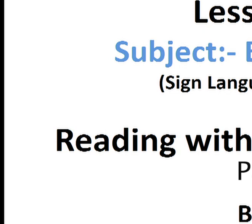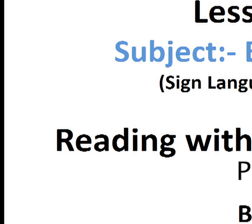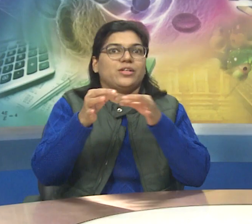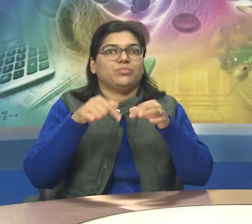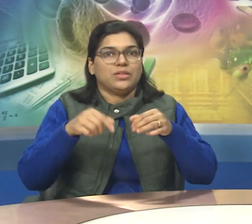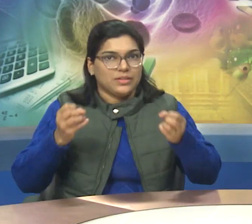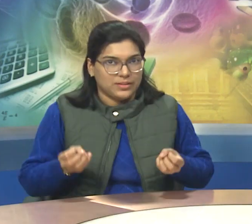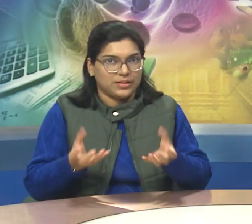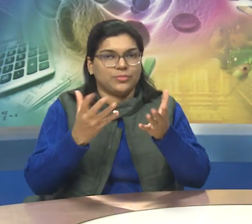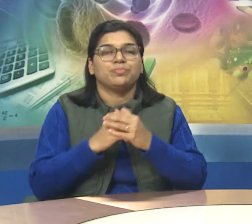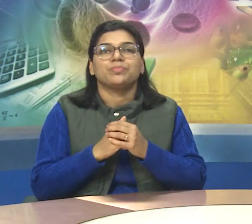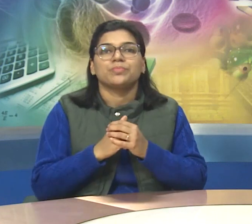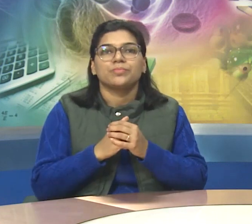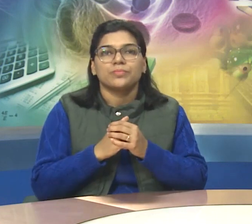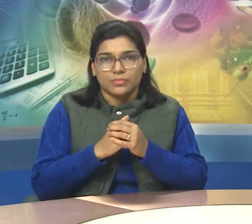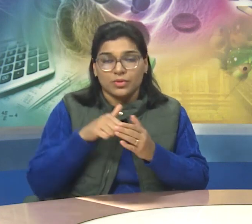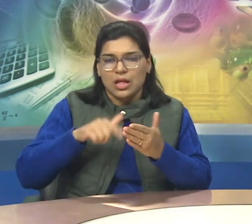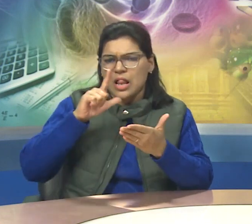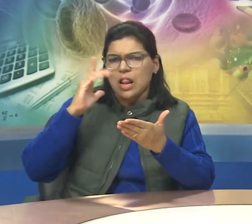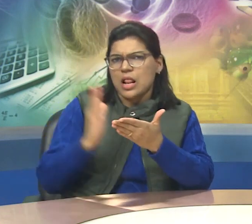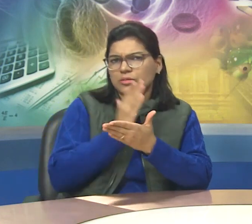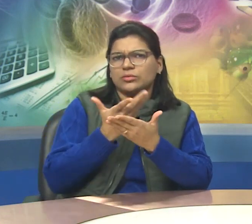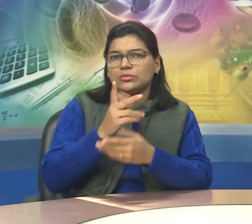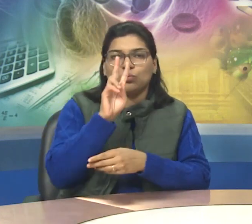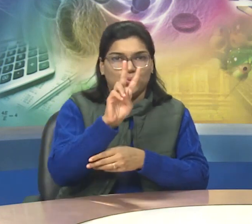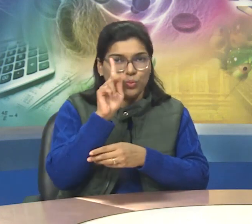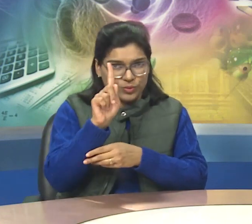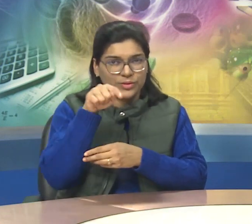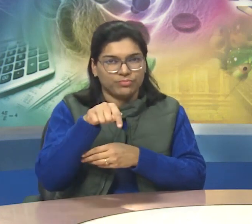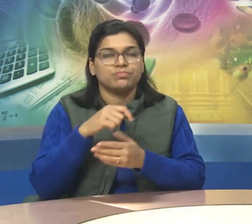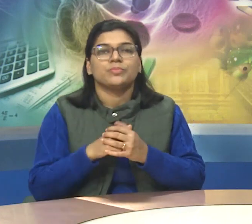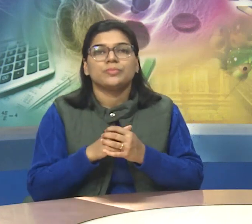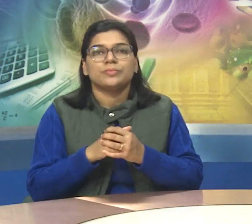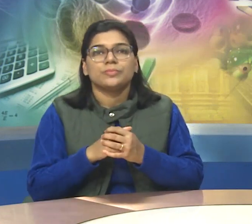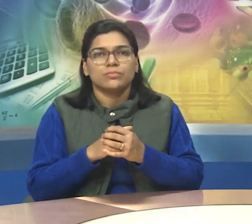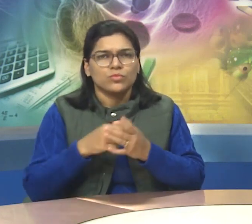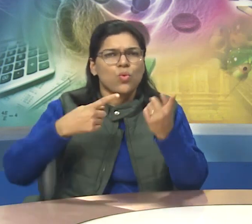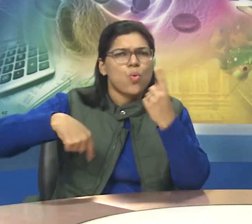Let's begin with the explanation of the lesson 21.